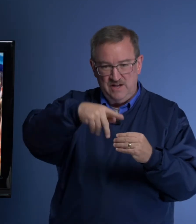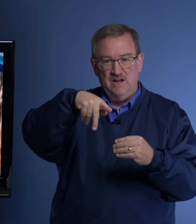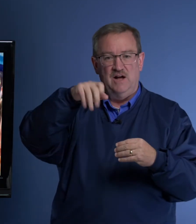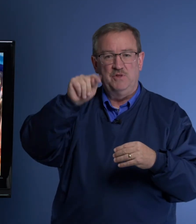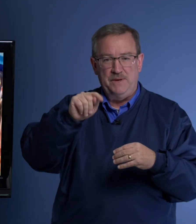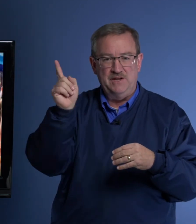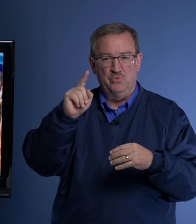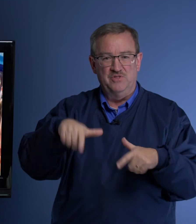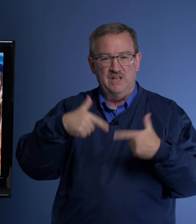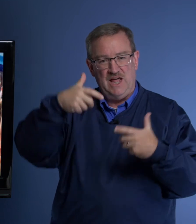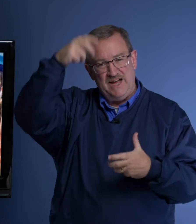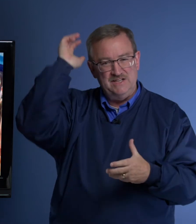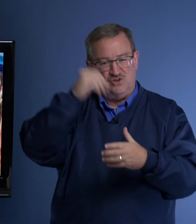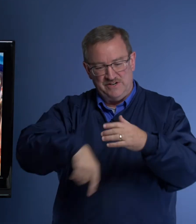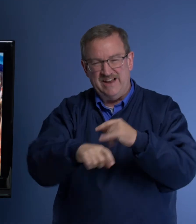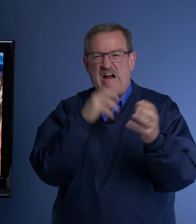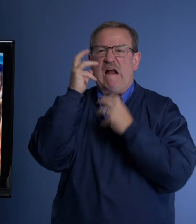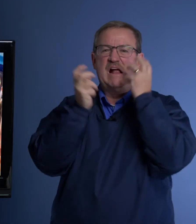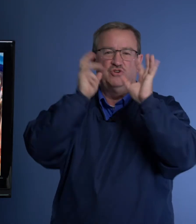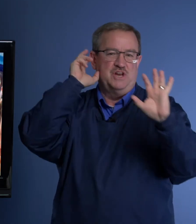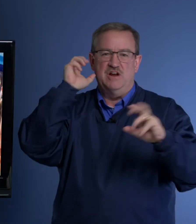pit where the lions are down. And you can hear.